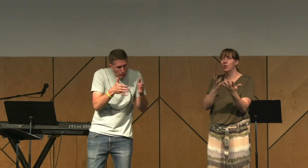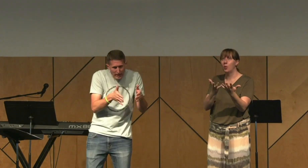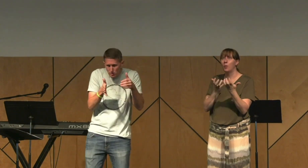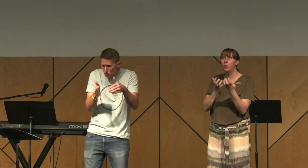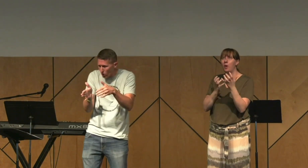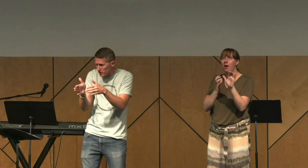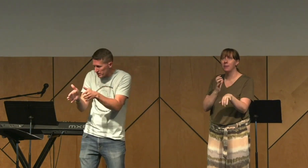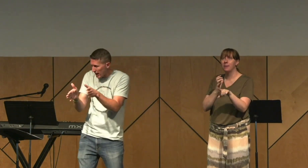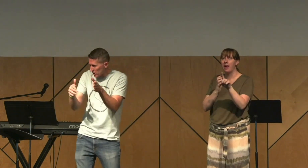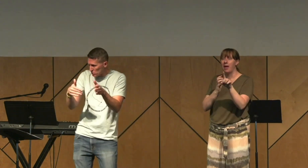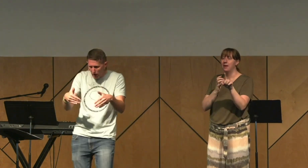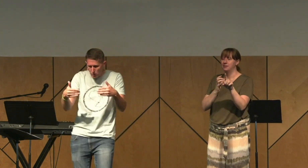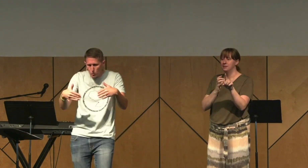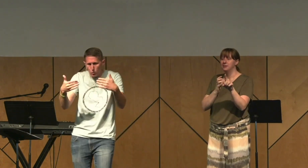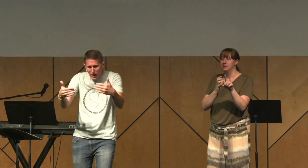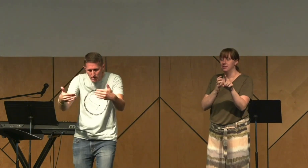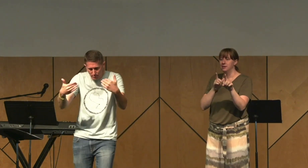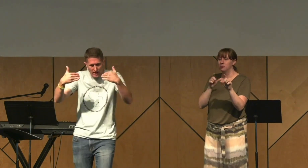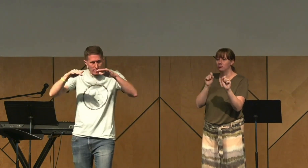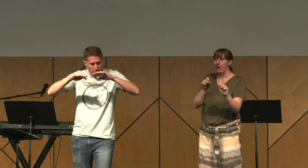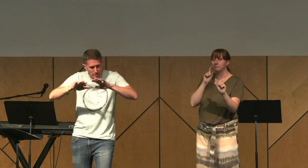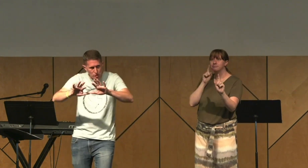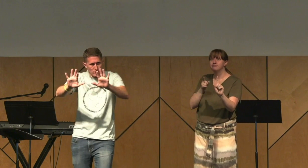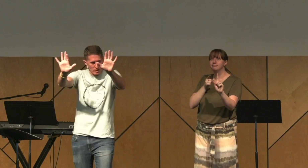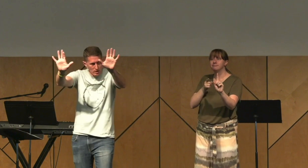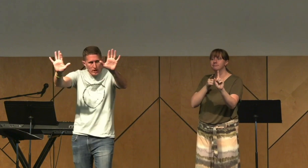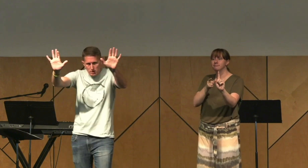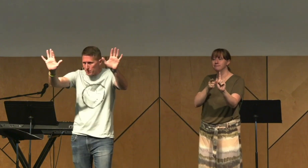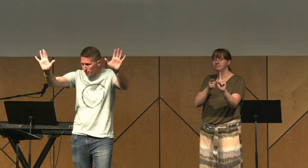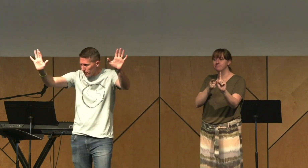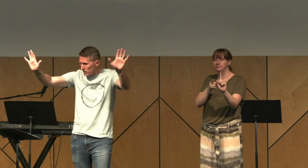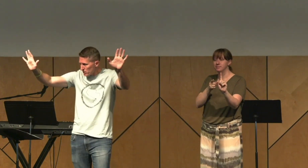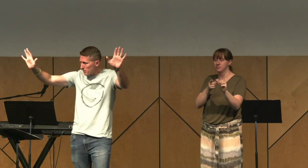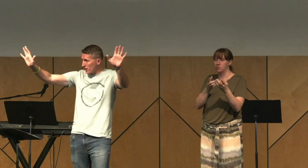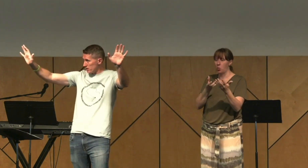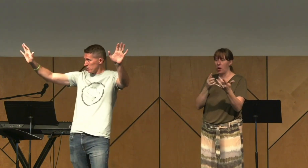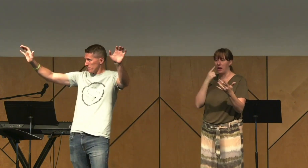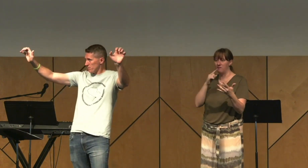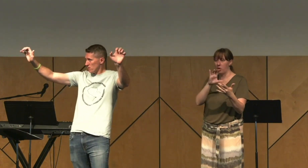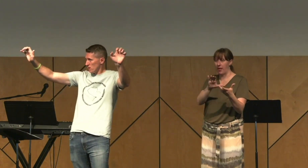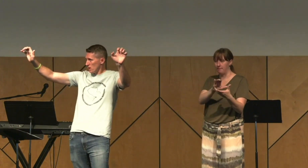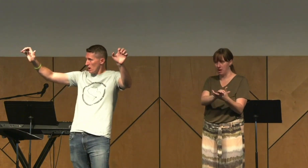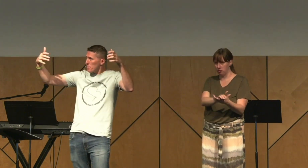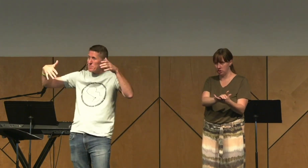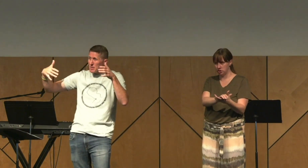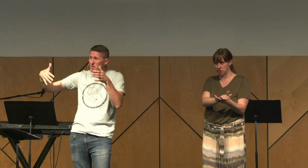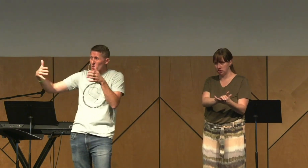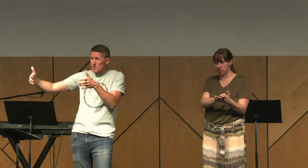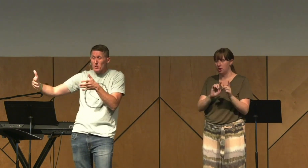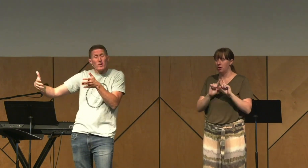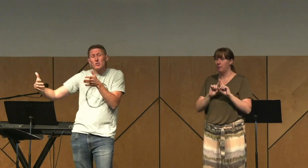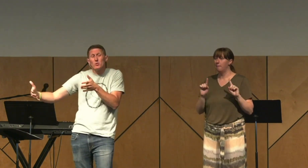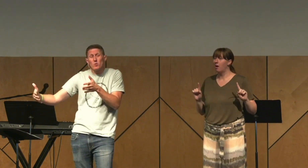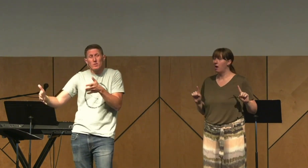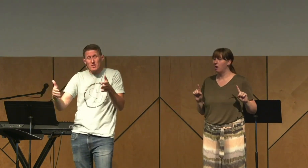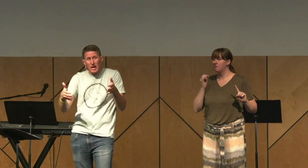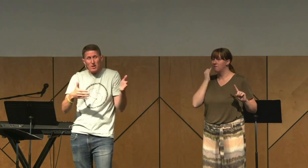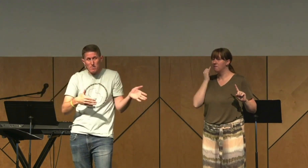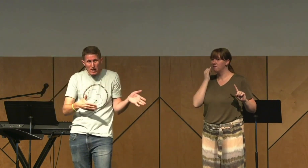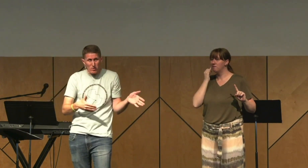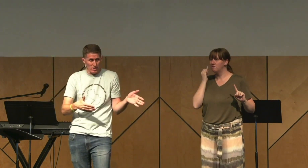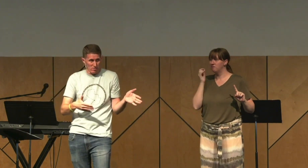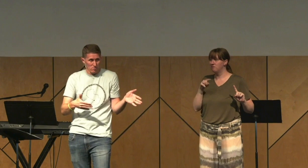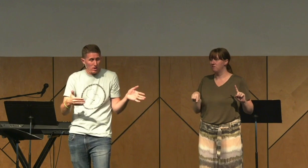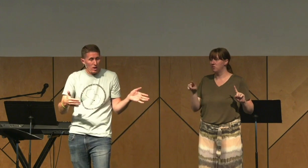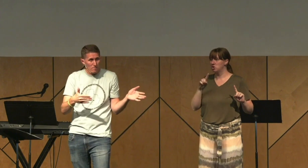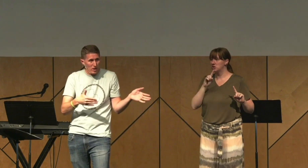then it can direct your desires while you wait for that vision to be fulfilled in marriage. But maybe you're single and you don't